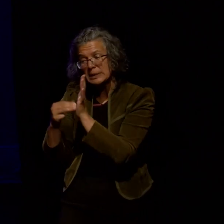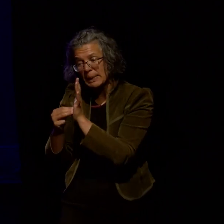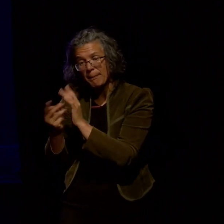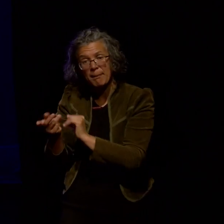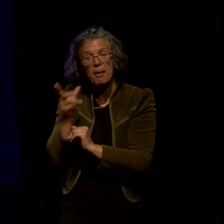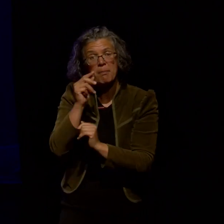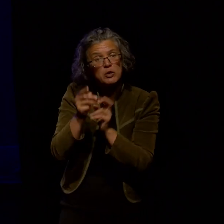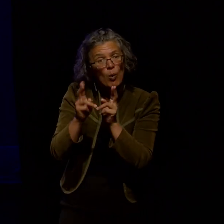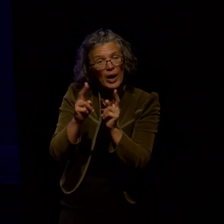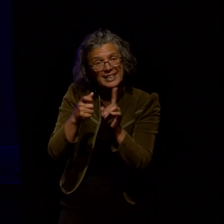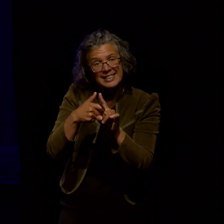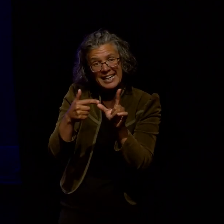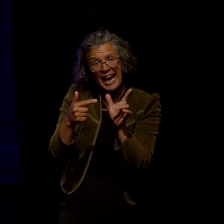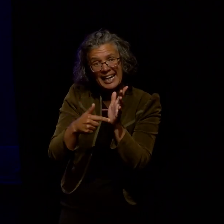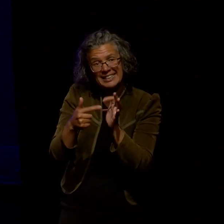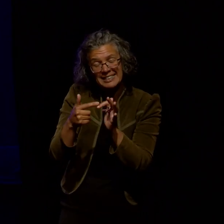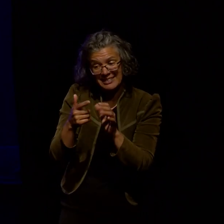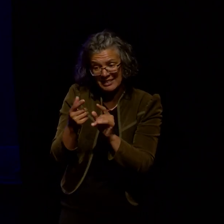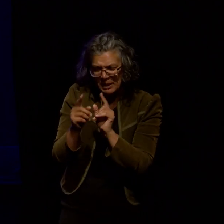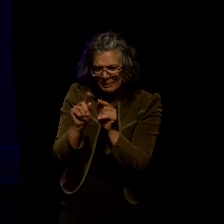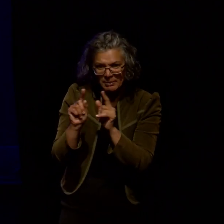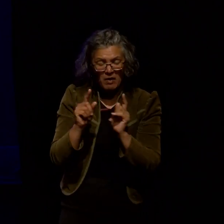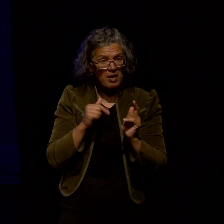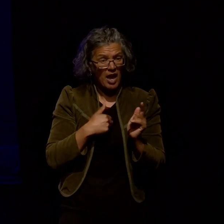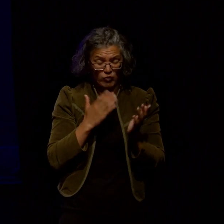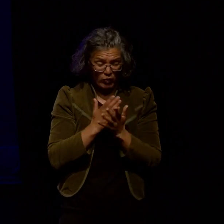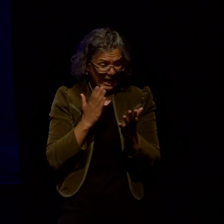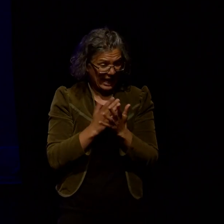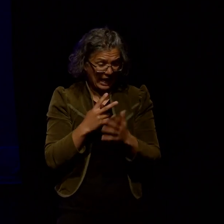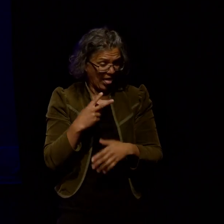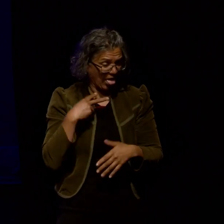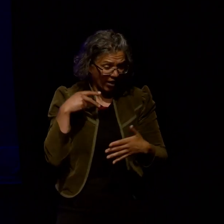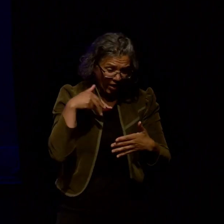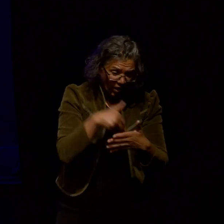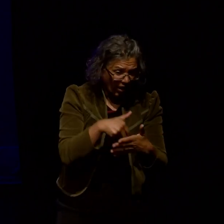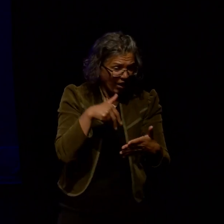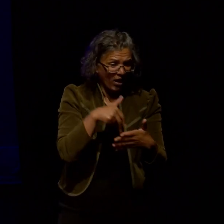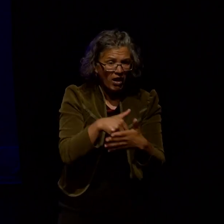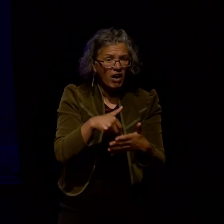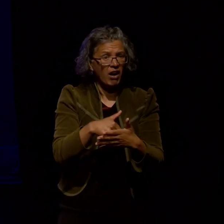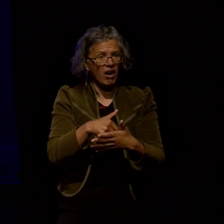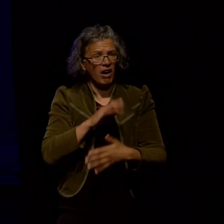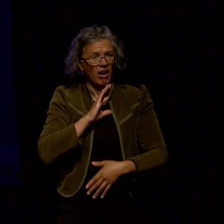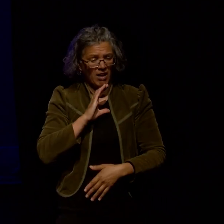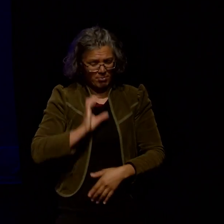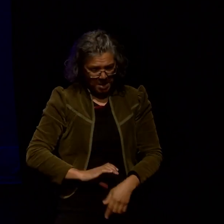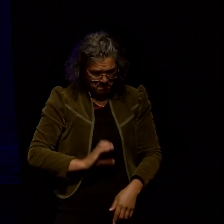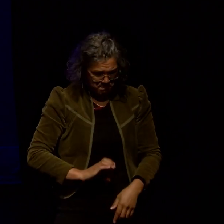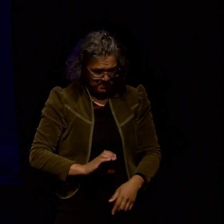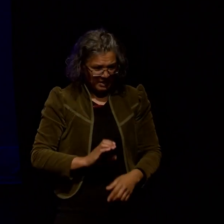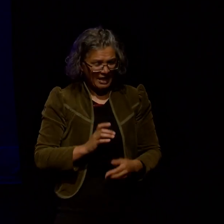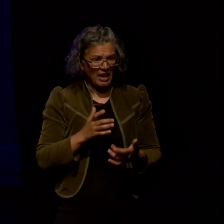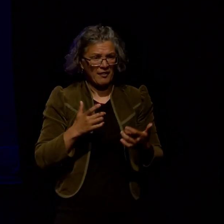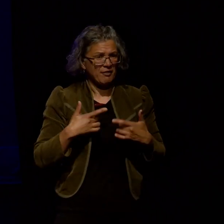just getting stuck and throwing myself back at the wall over and over doubt frustration imposter syndrome